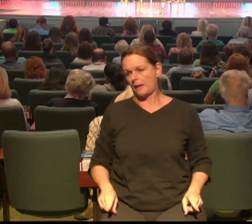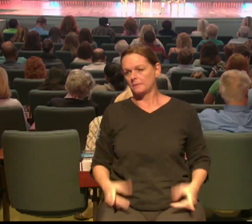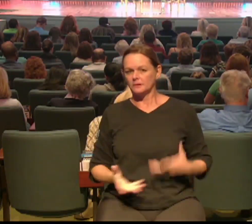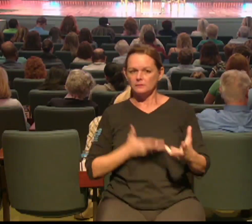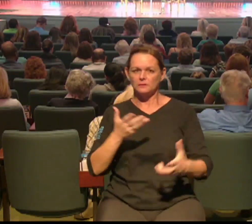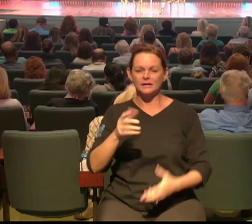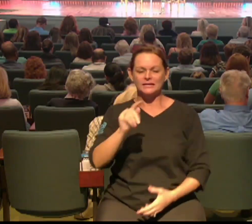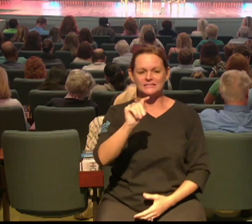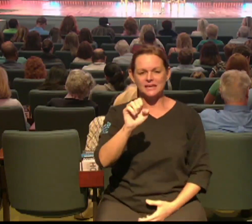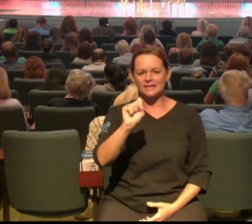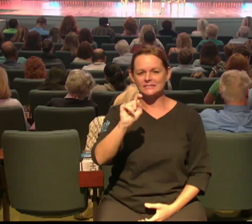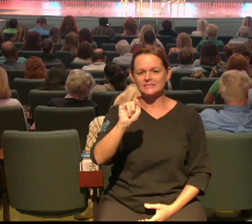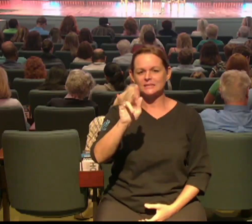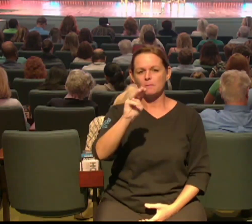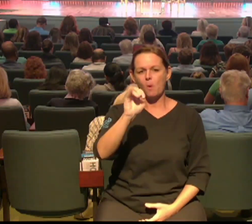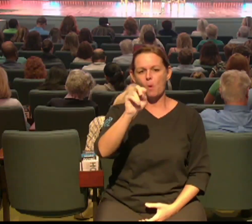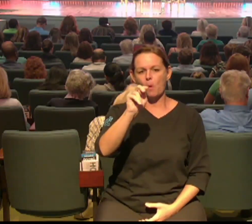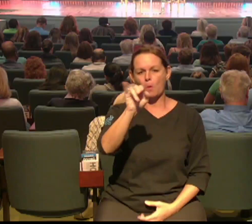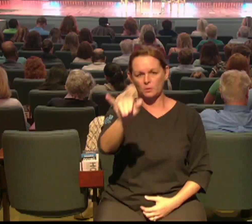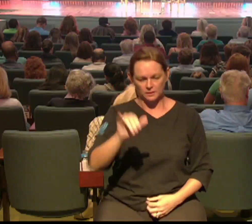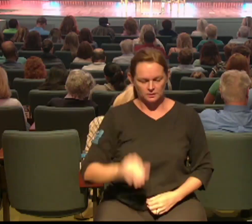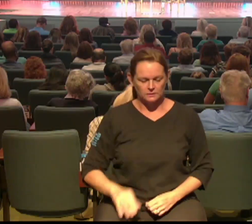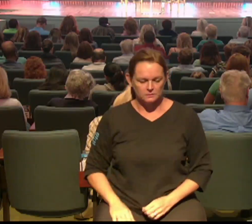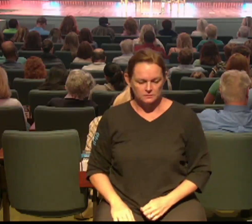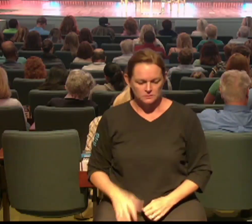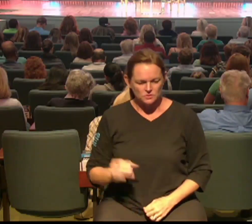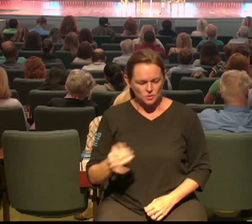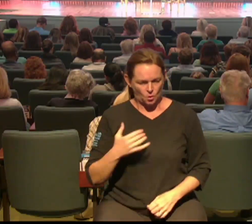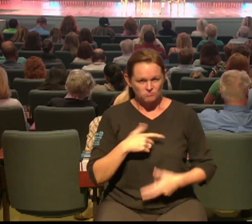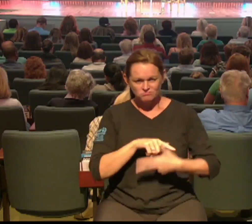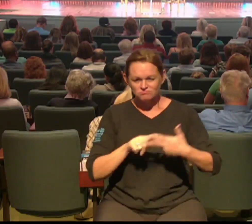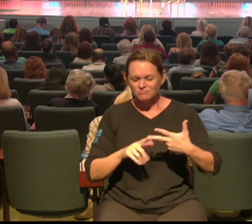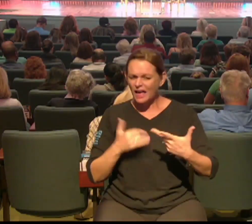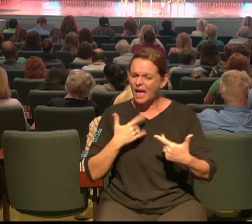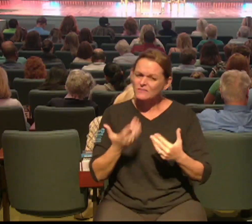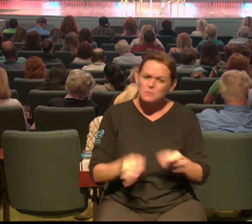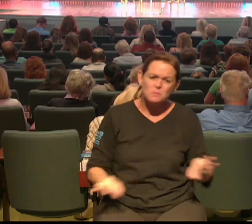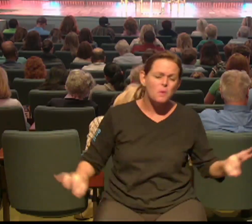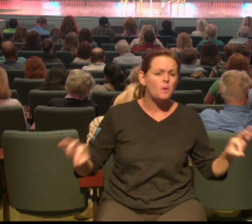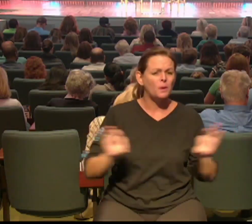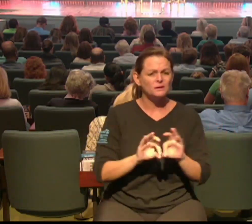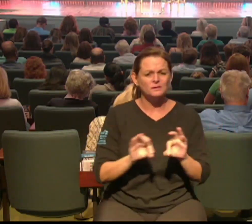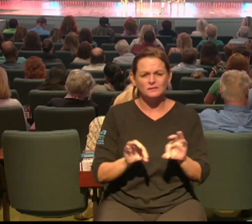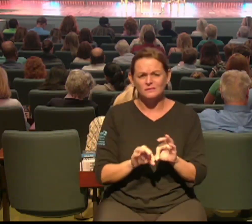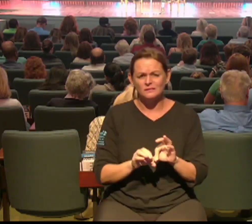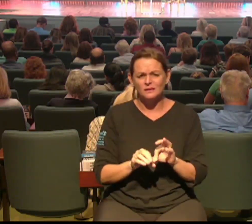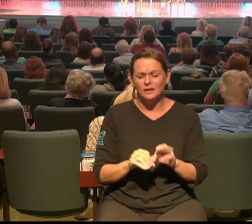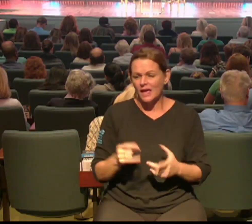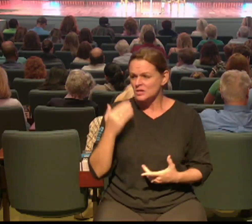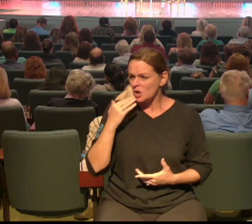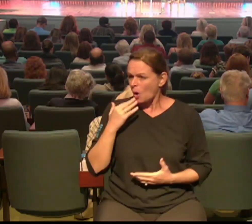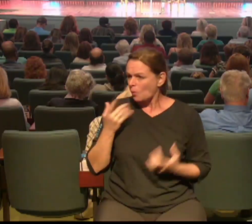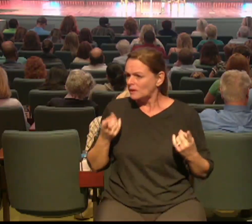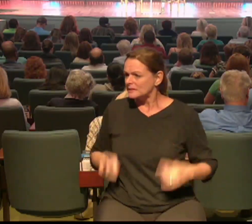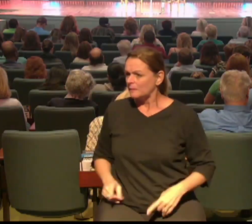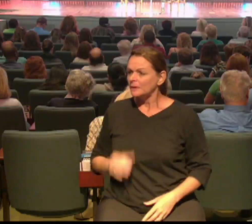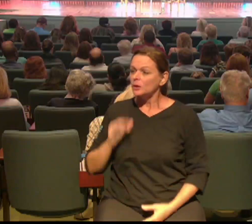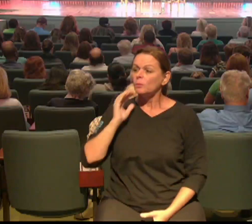in my life and the third part the difference he's made and nobody can argue with that you don't have to prove that that's your story you get to share that